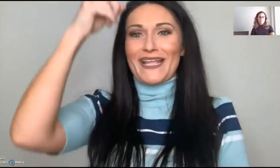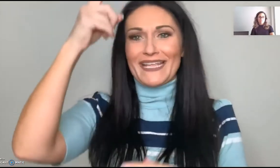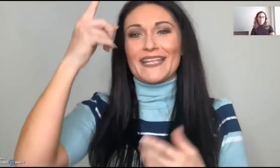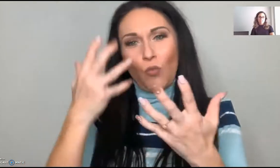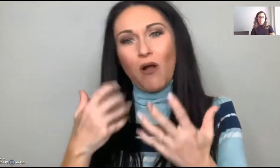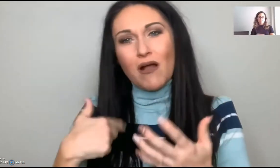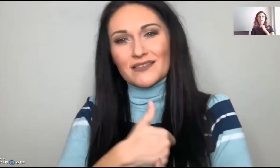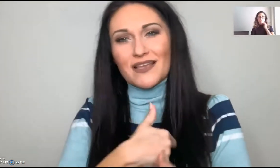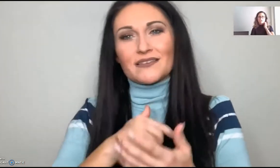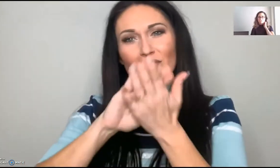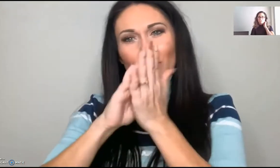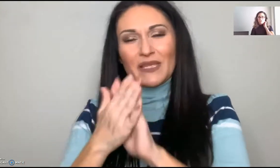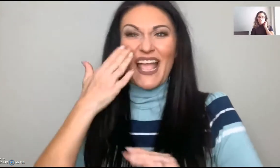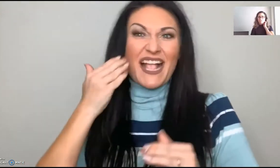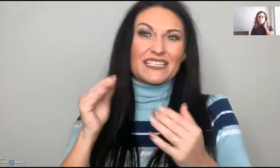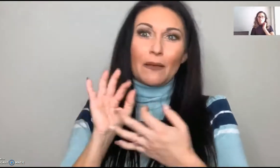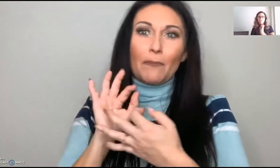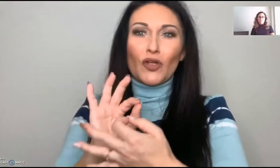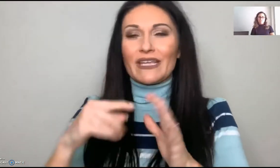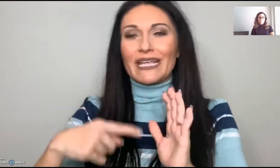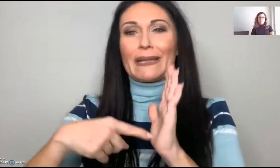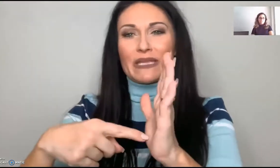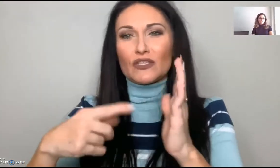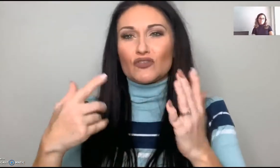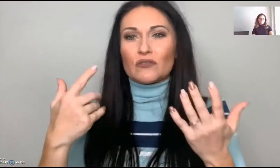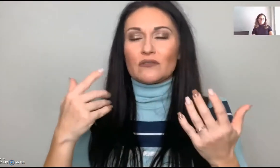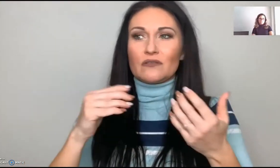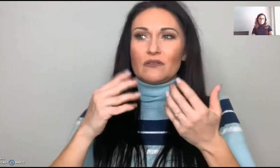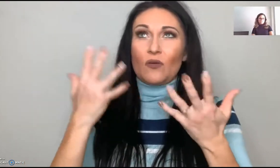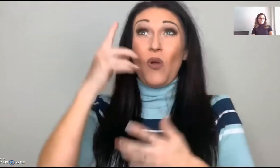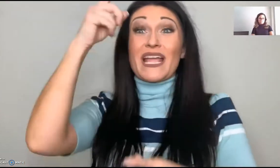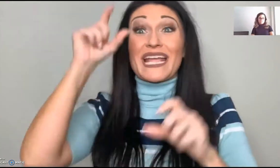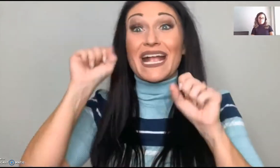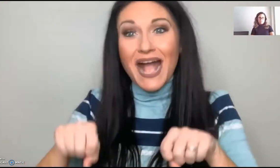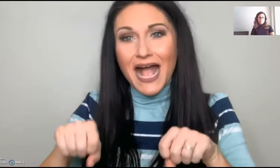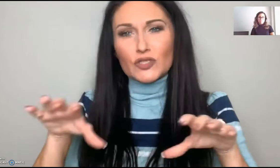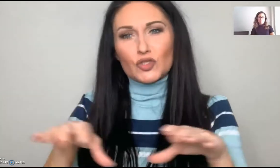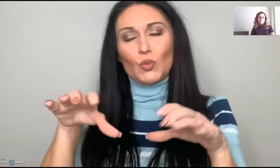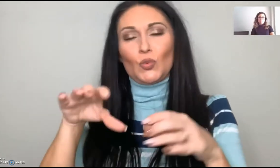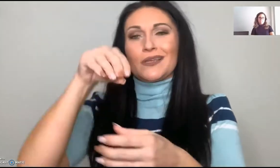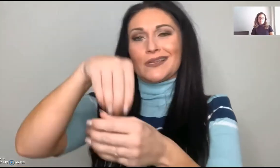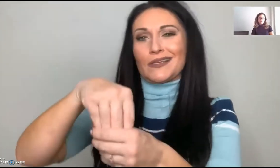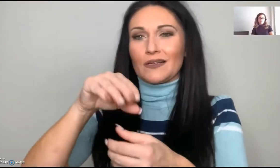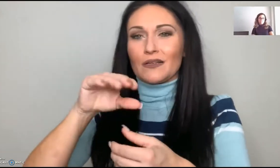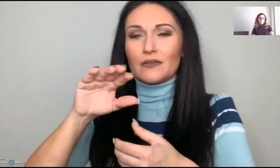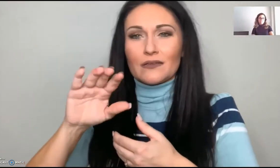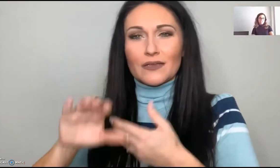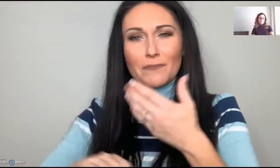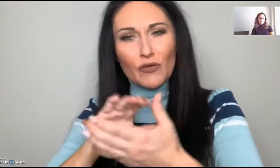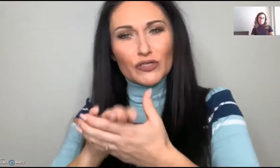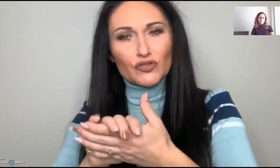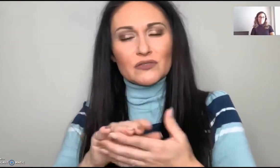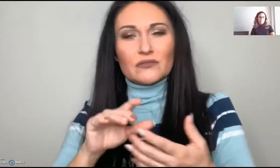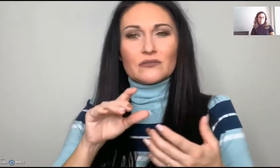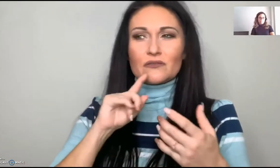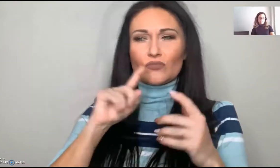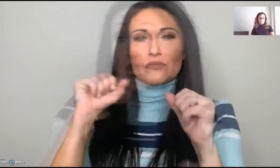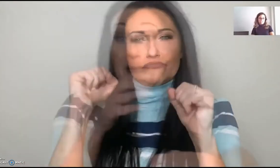come together as one under God because he wants you to become a perfect example of what he can do in a